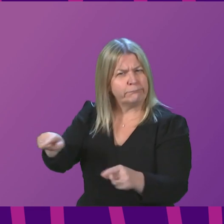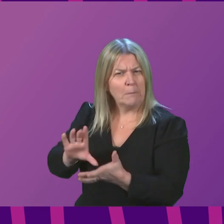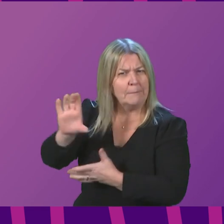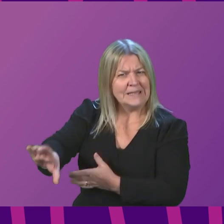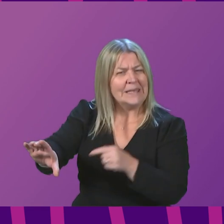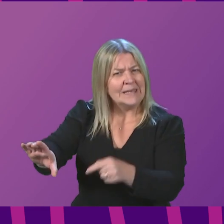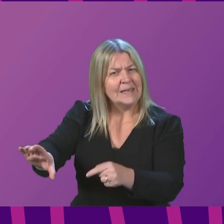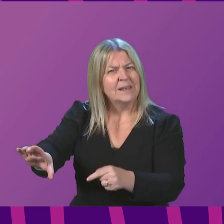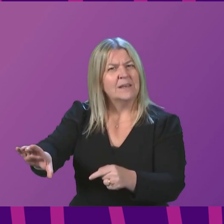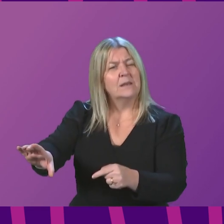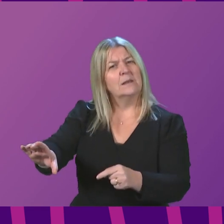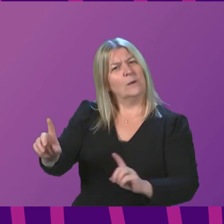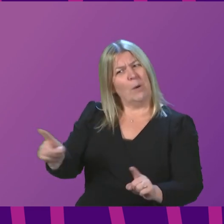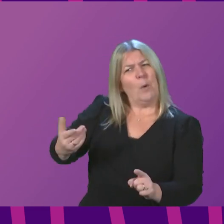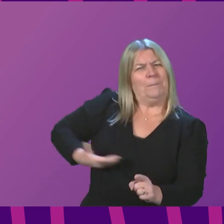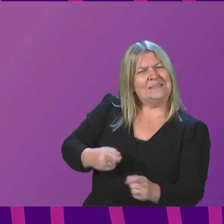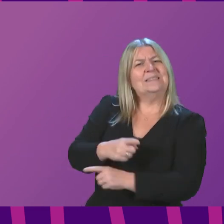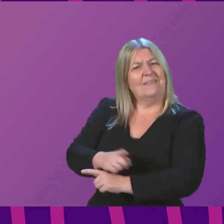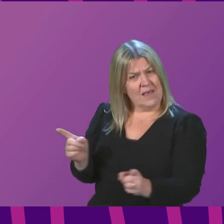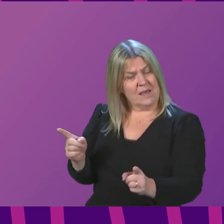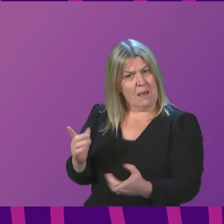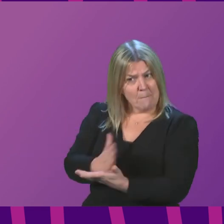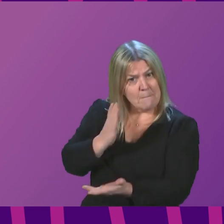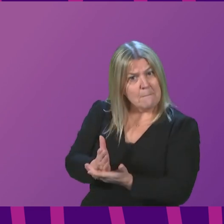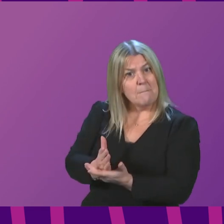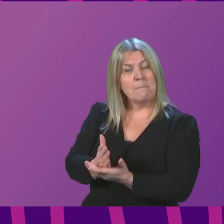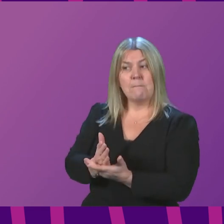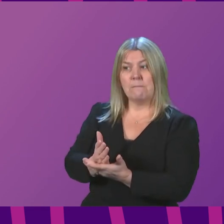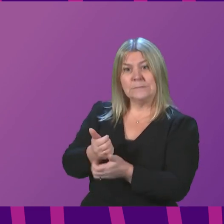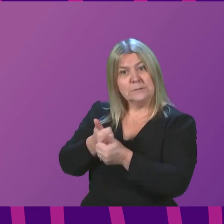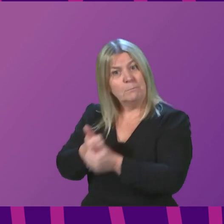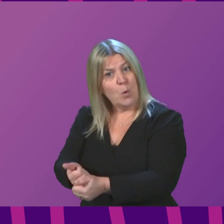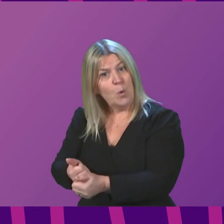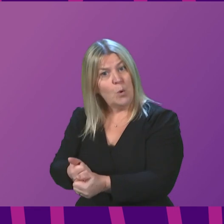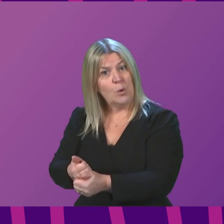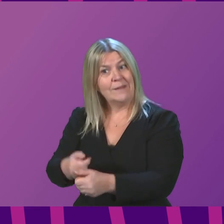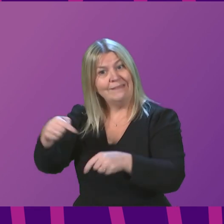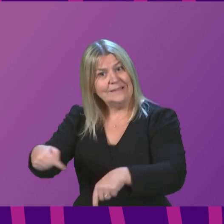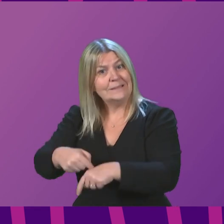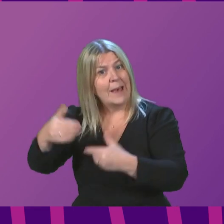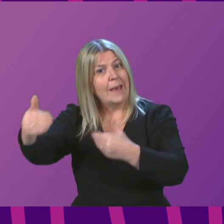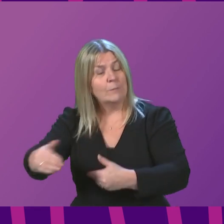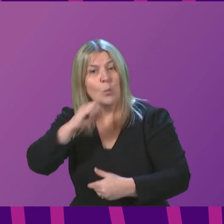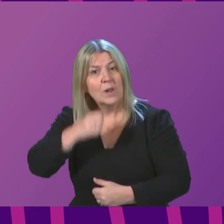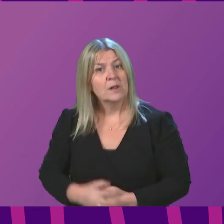Minister if she will ensure those businesses will receive equal assistance this time? Well,